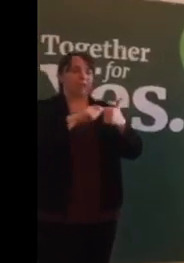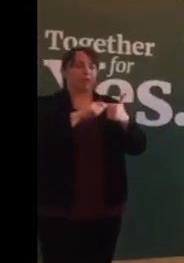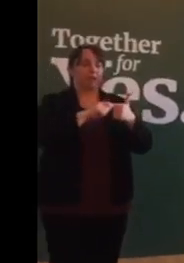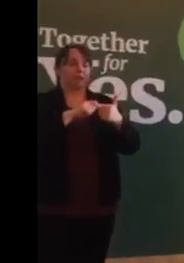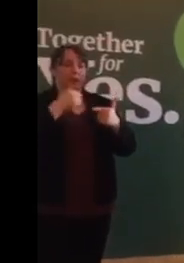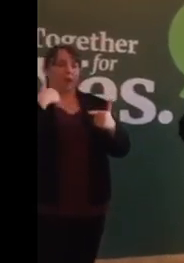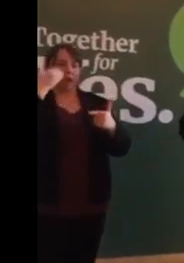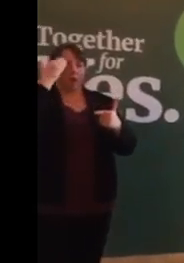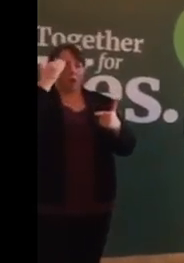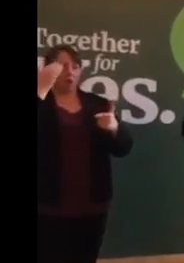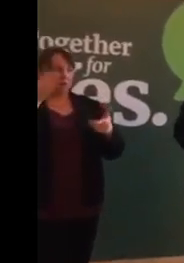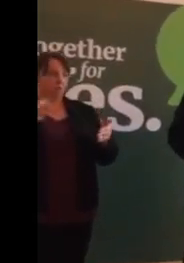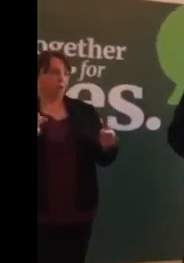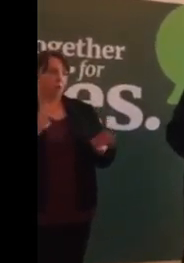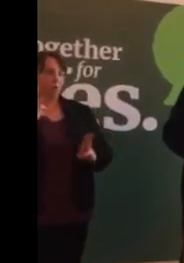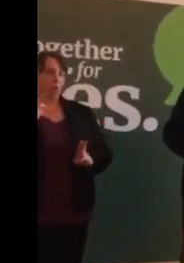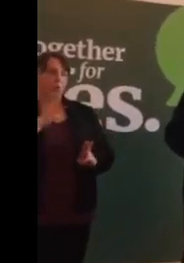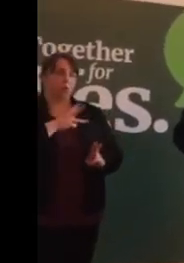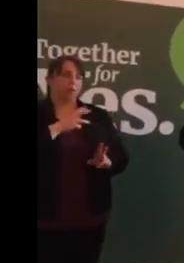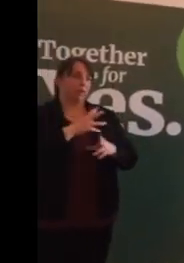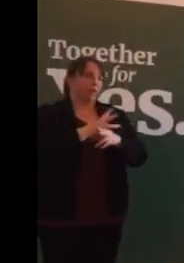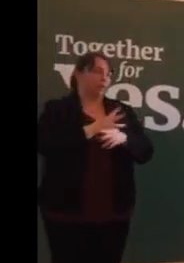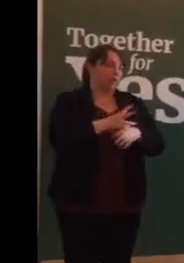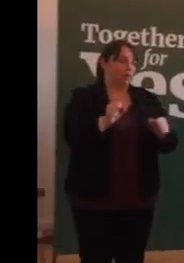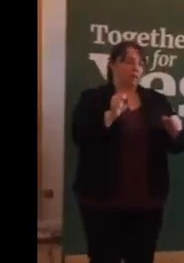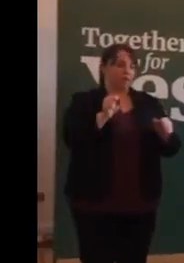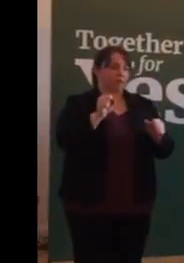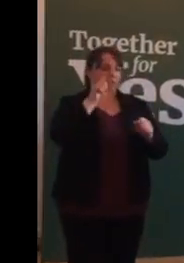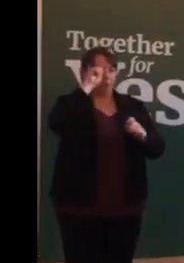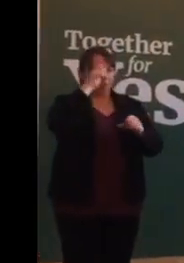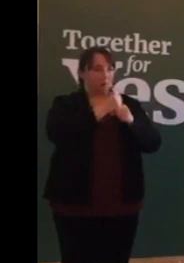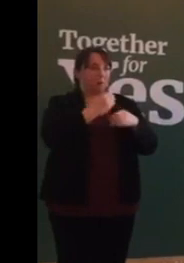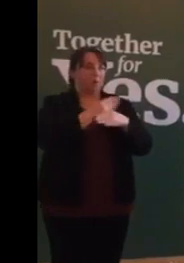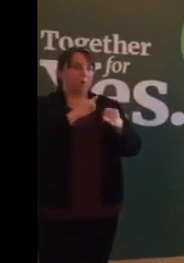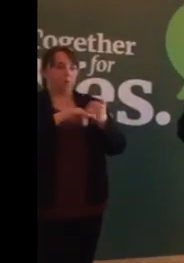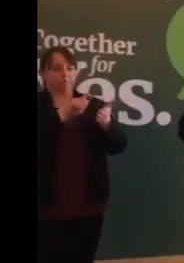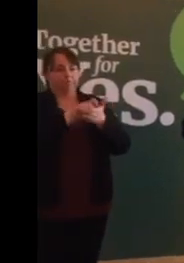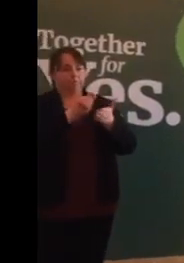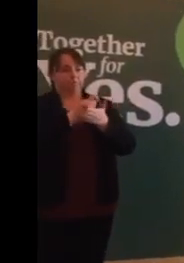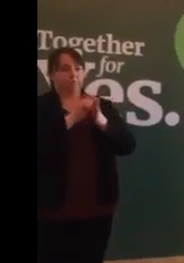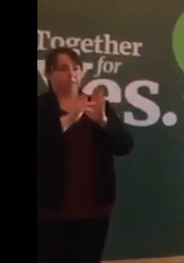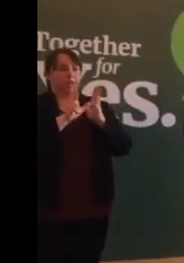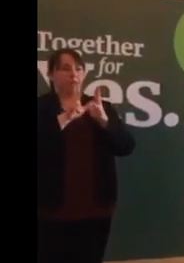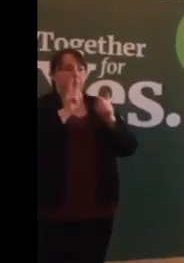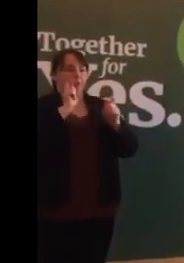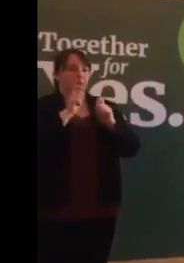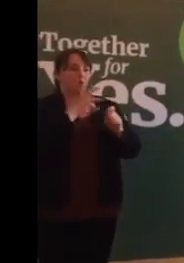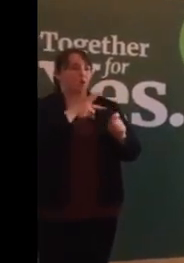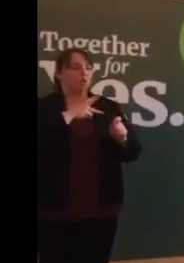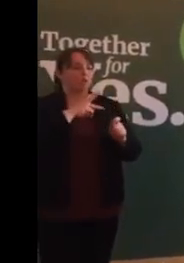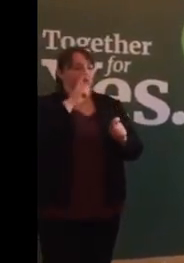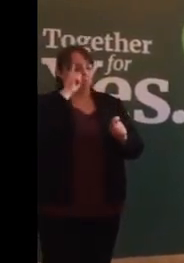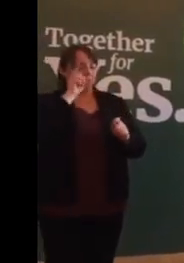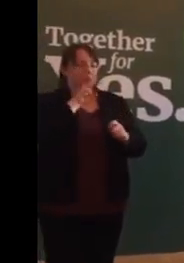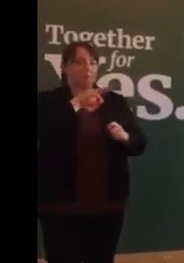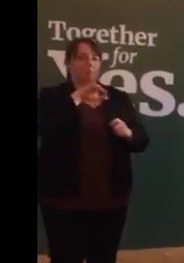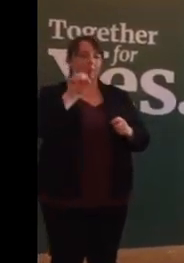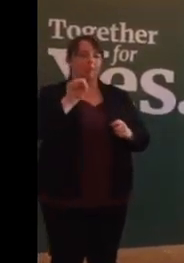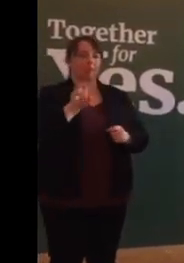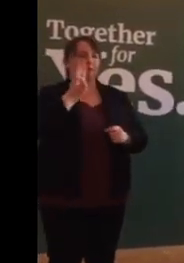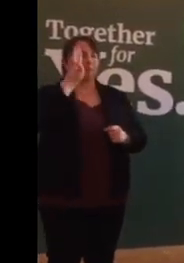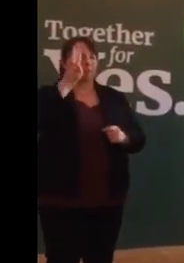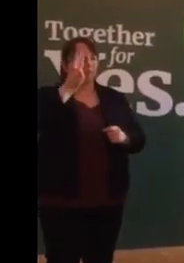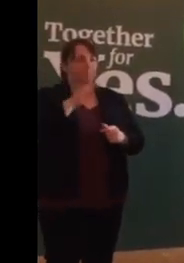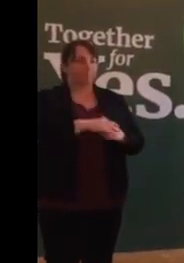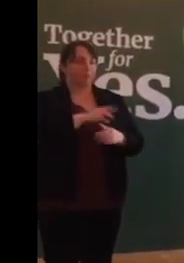sure was never foreseen by those who voted for the Eighth Amendment back in 1983, was the case of Miss P. Miss Miss